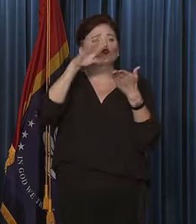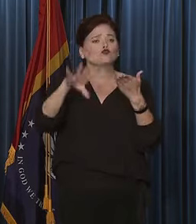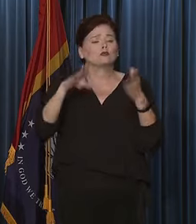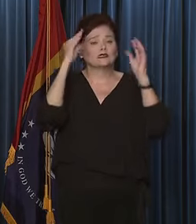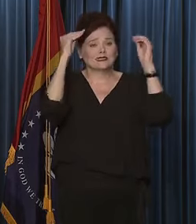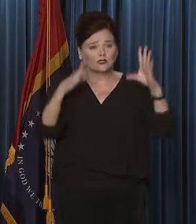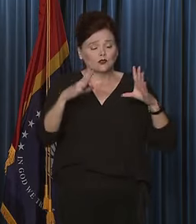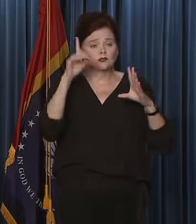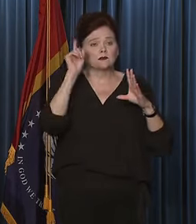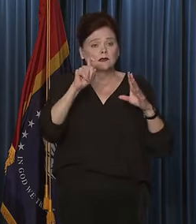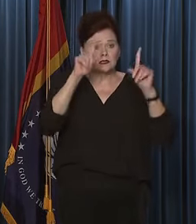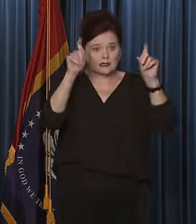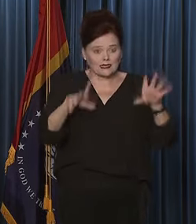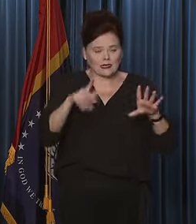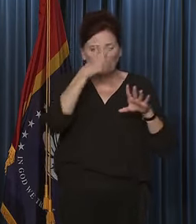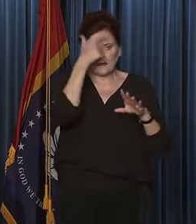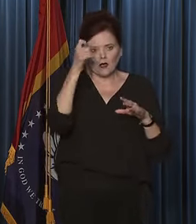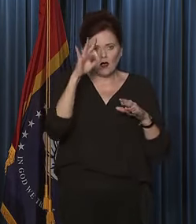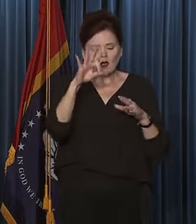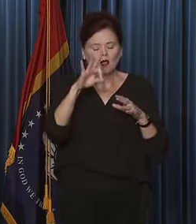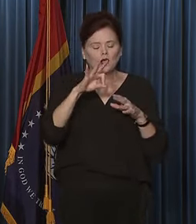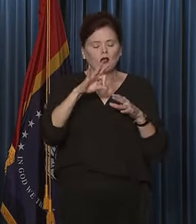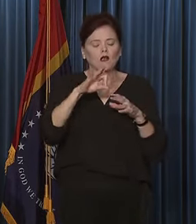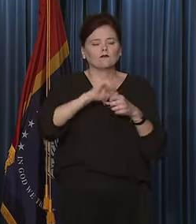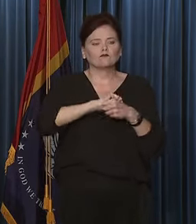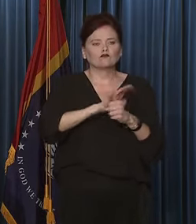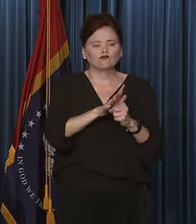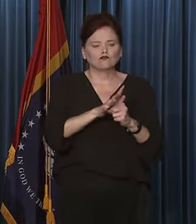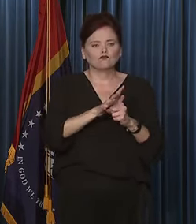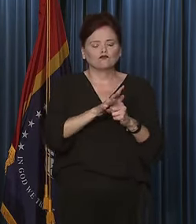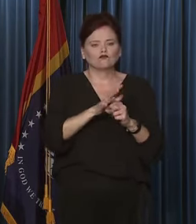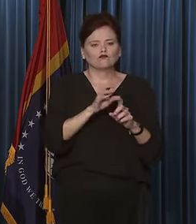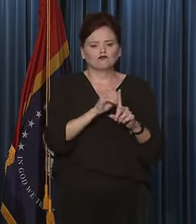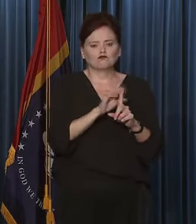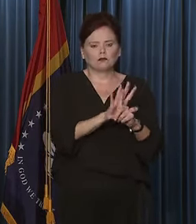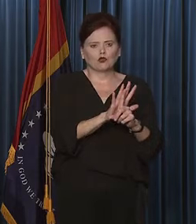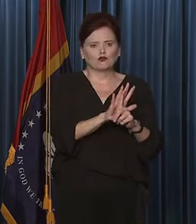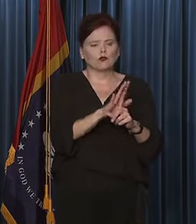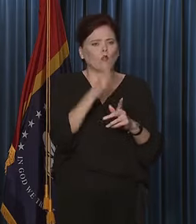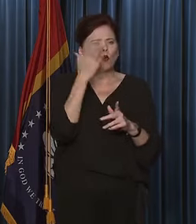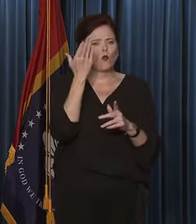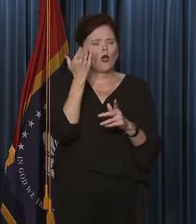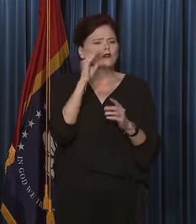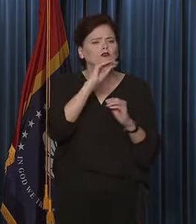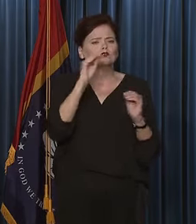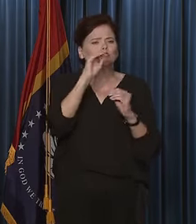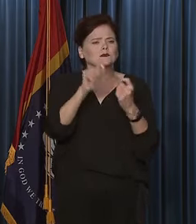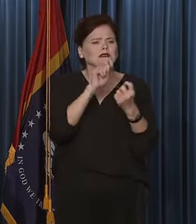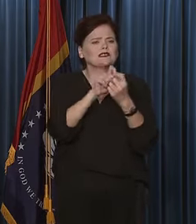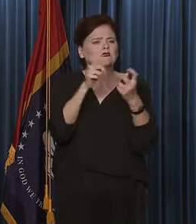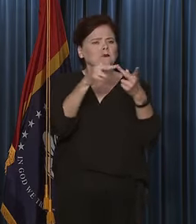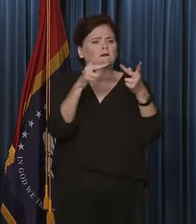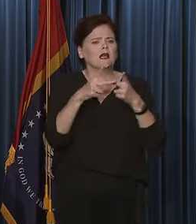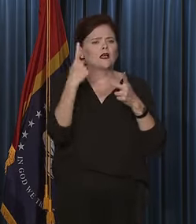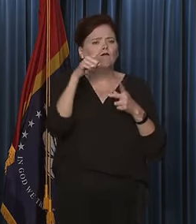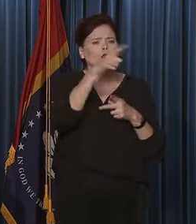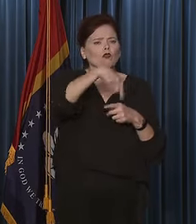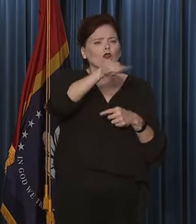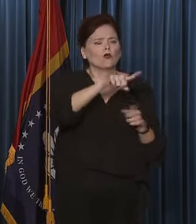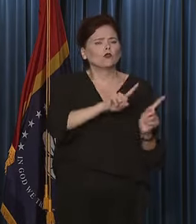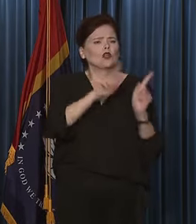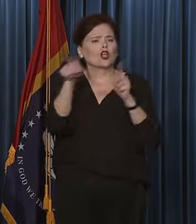teachers must test due to COVID exposure, I guess people are asking, why is there no specific site for them to go to?